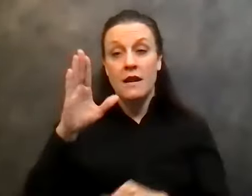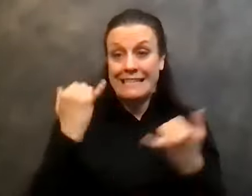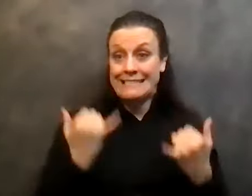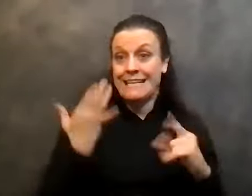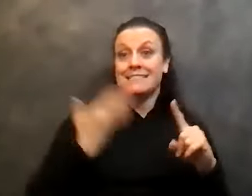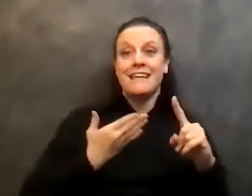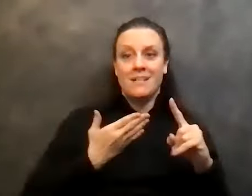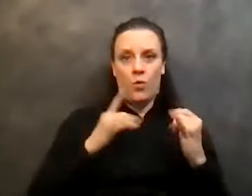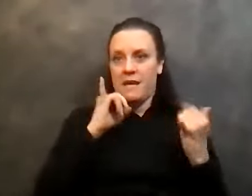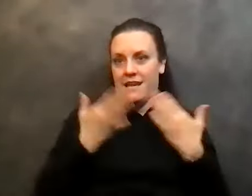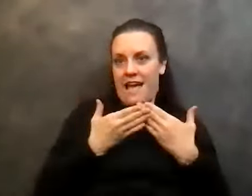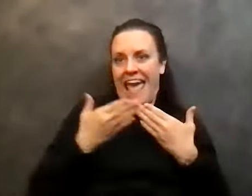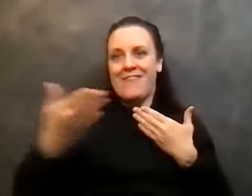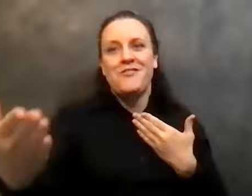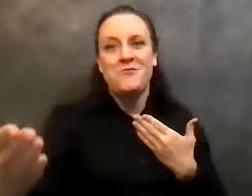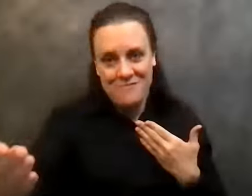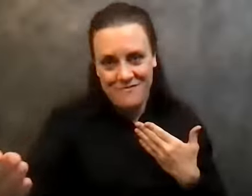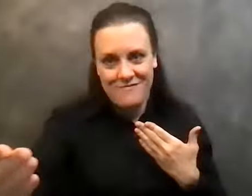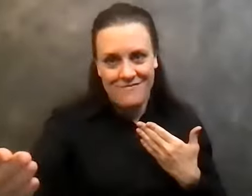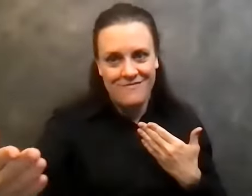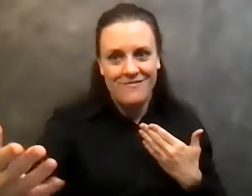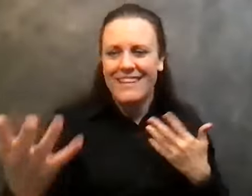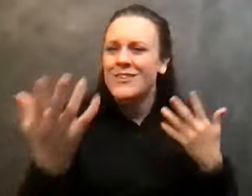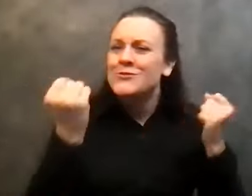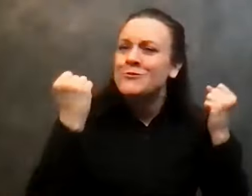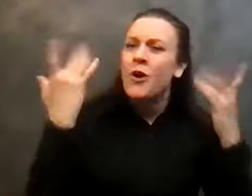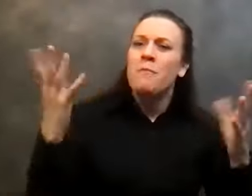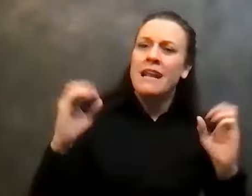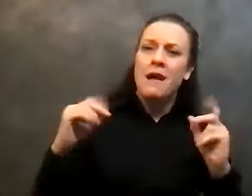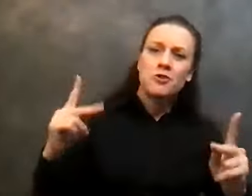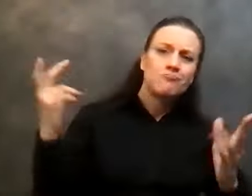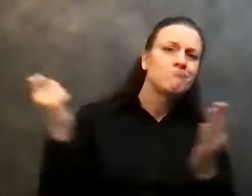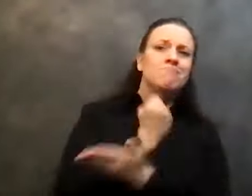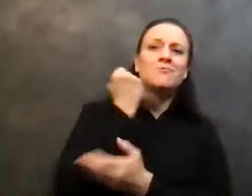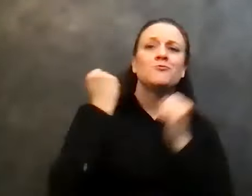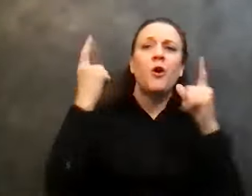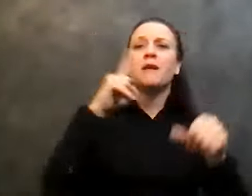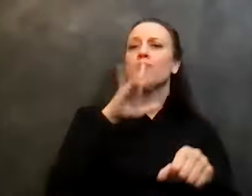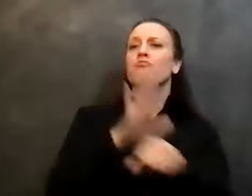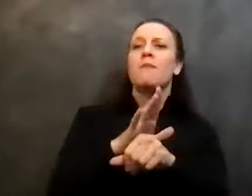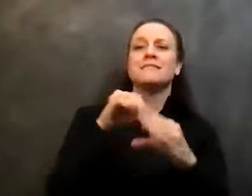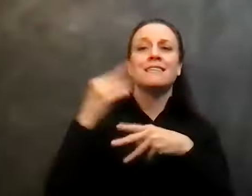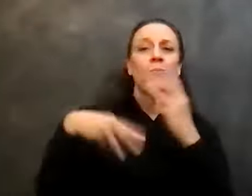of you. There's, there's just a ton of promises in there that are absolutely